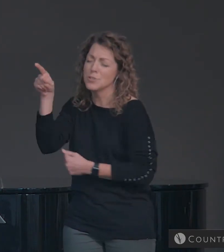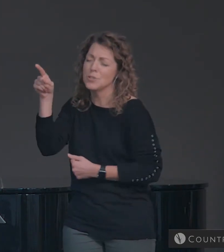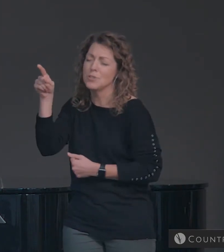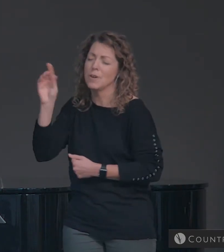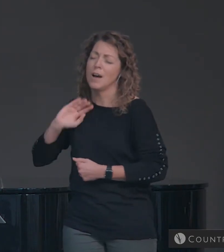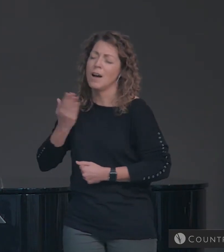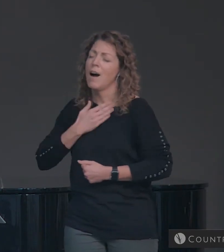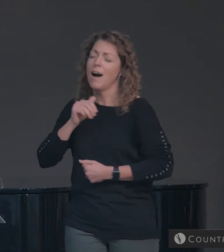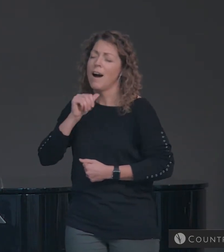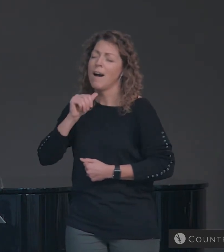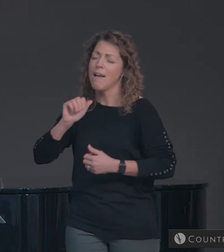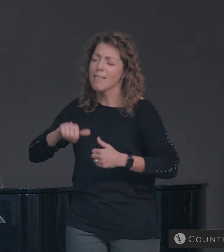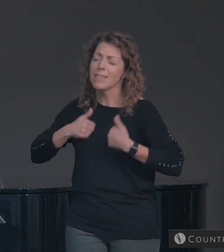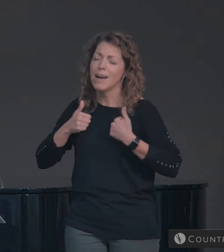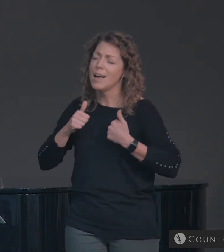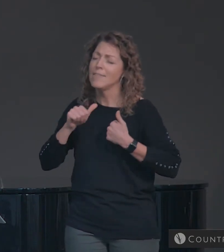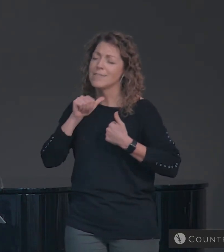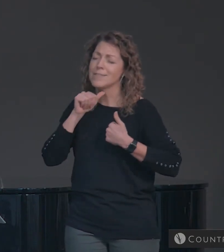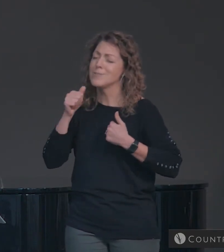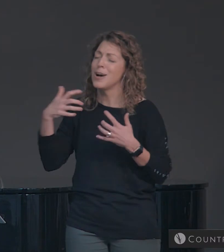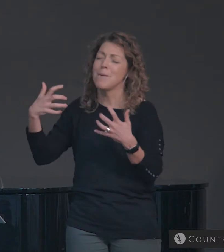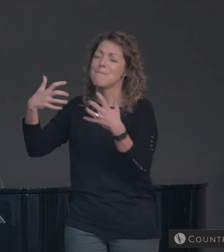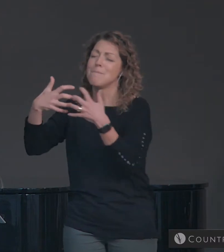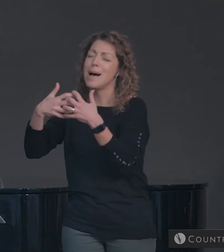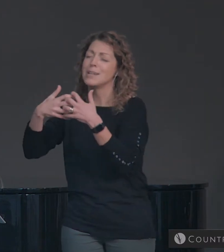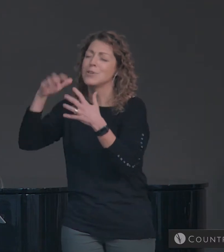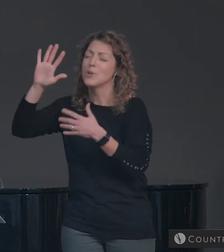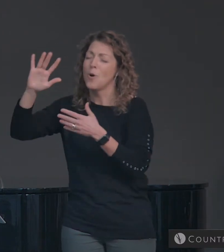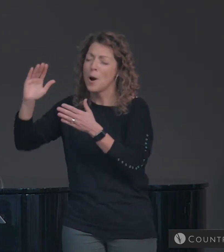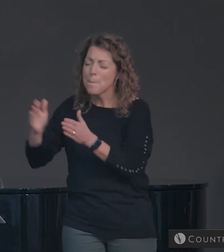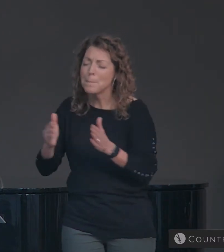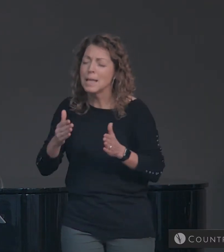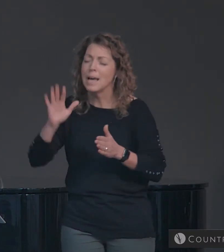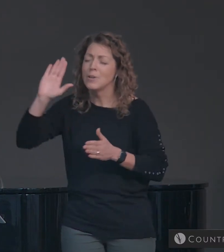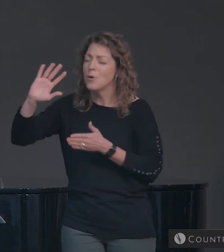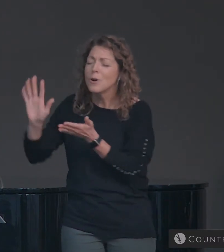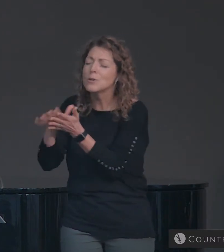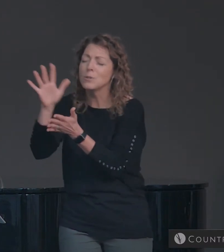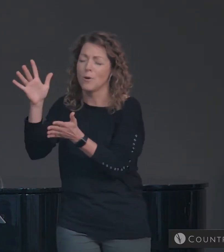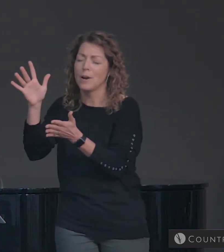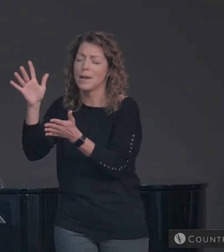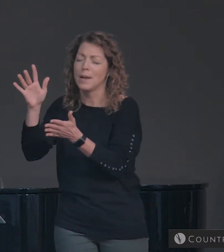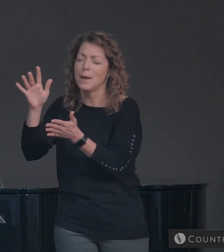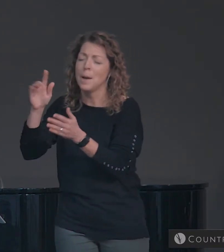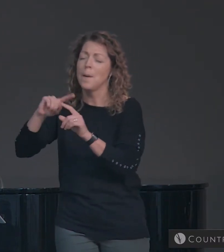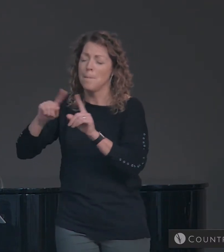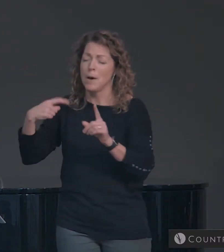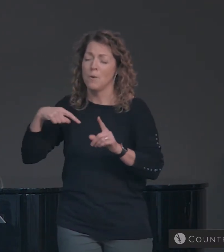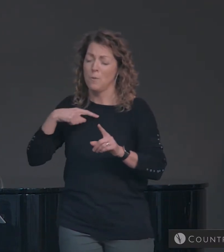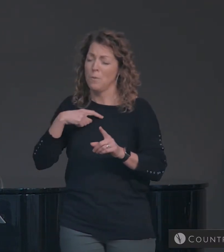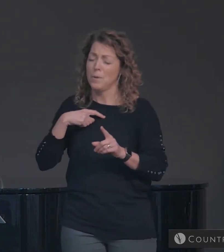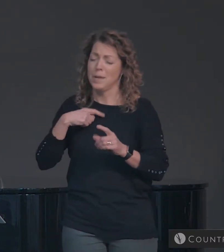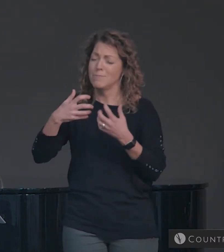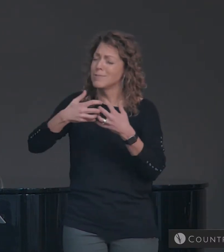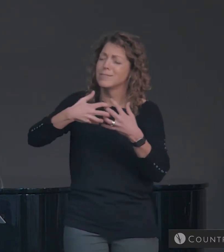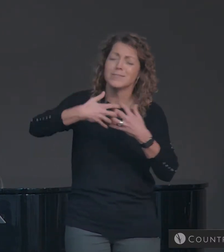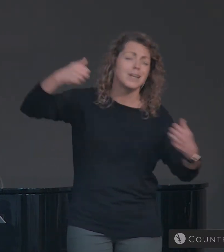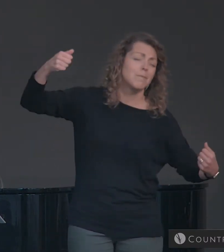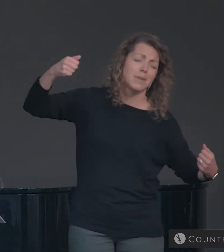of your plan and your glory. Yet, at that time that we were lost and hopeless,